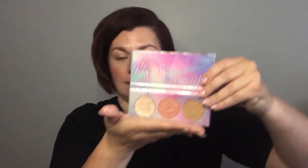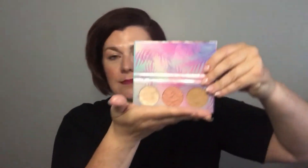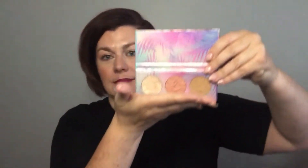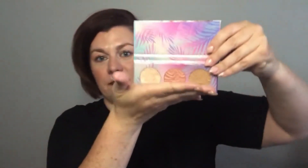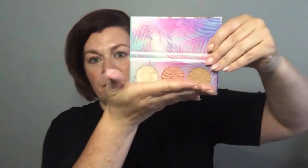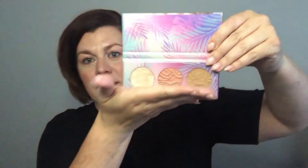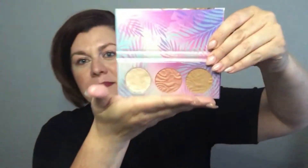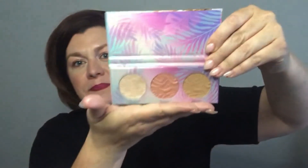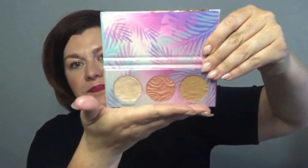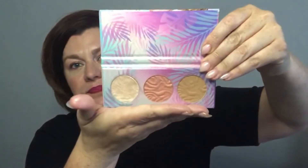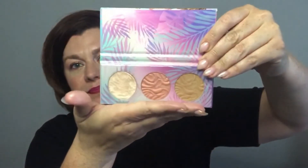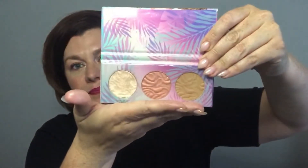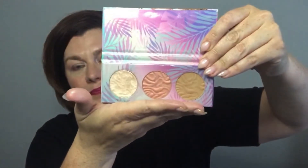so there it is